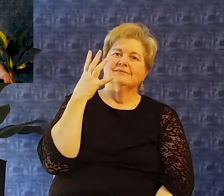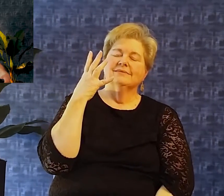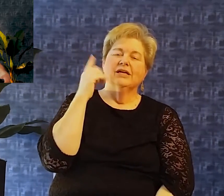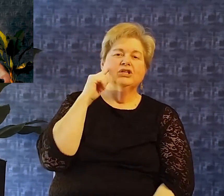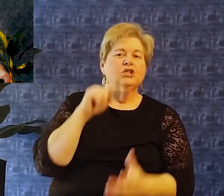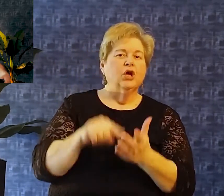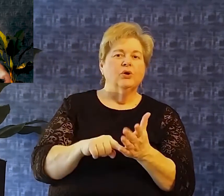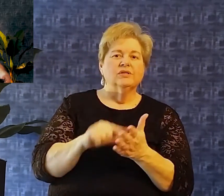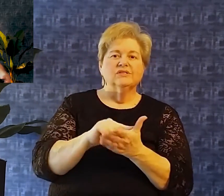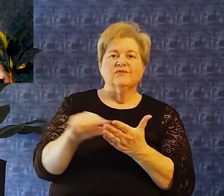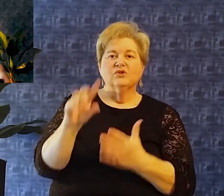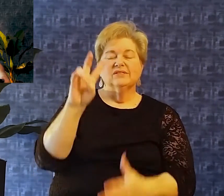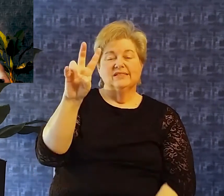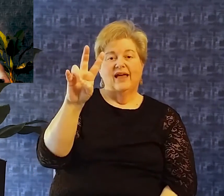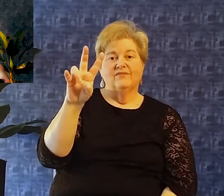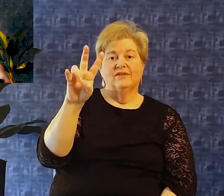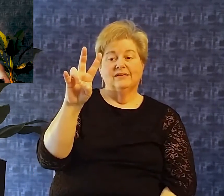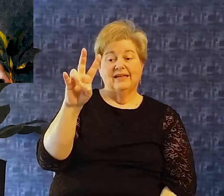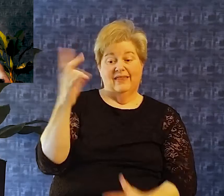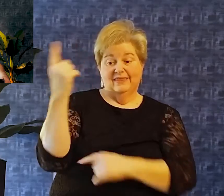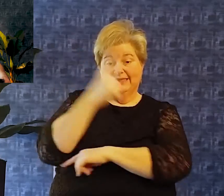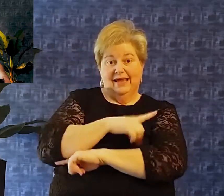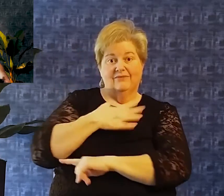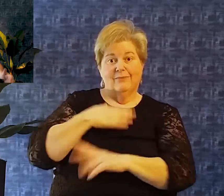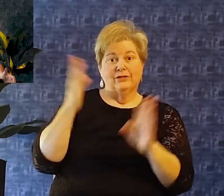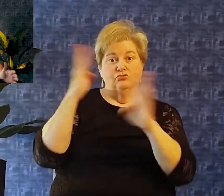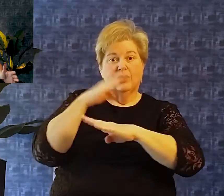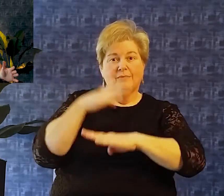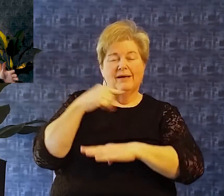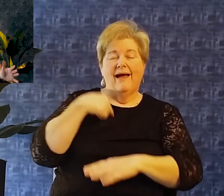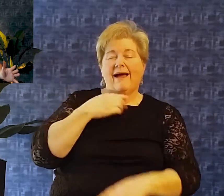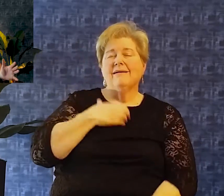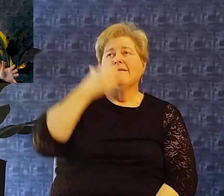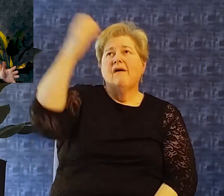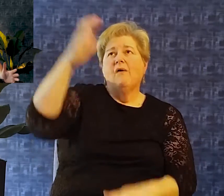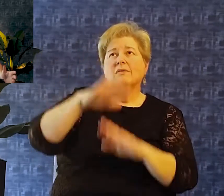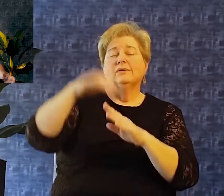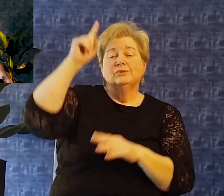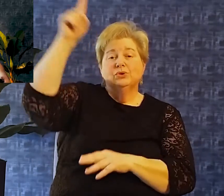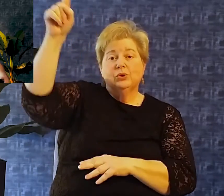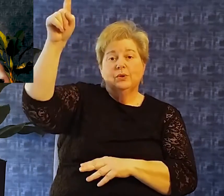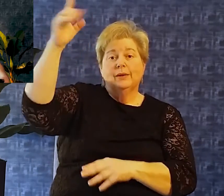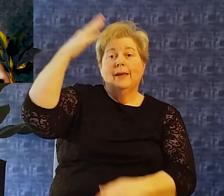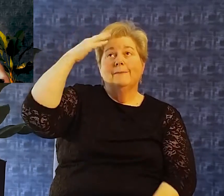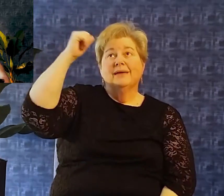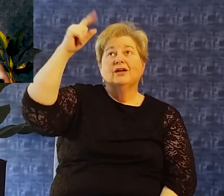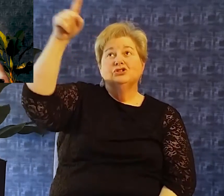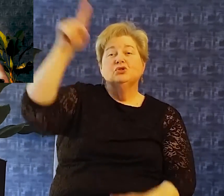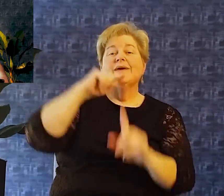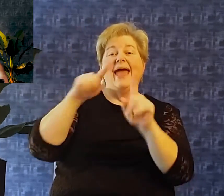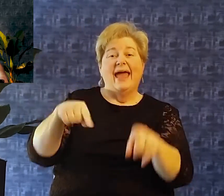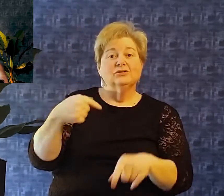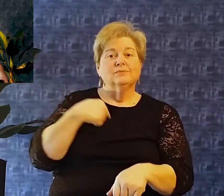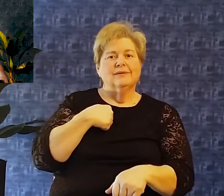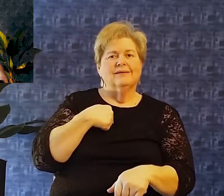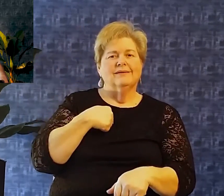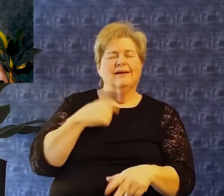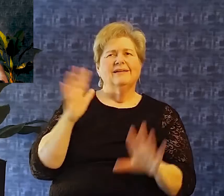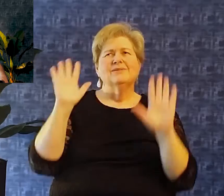you for you answer me what a tremendous Opening to this psalm So I want you to notice with me